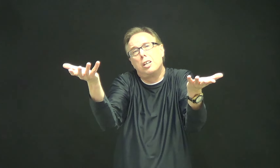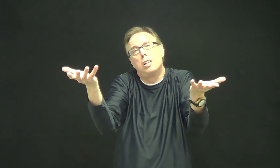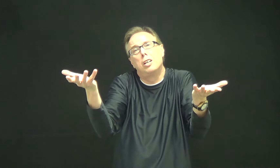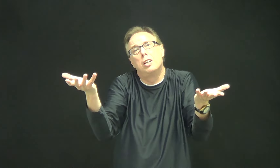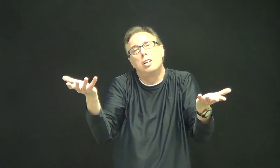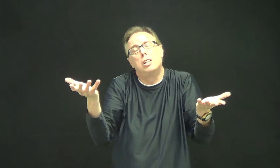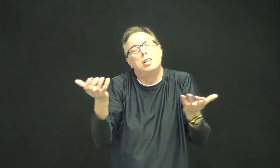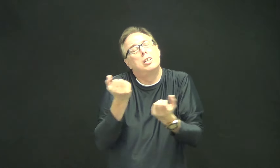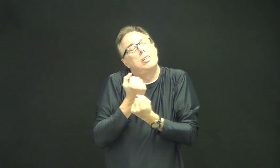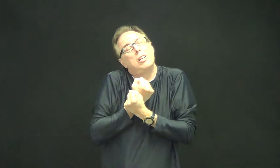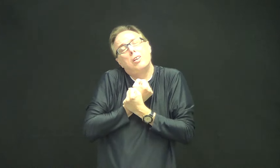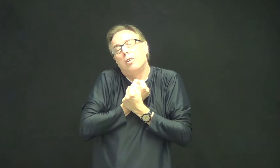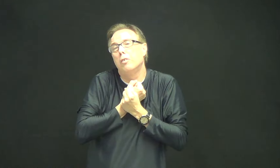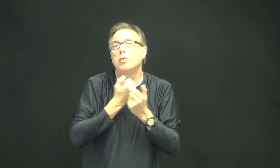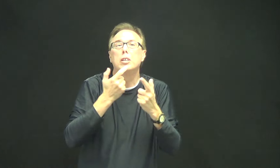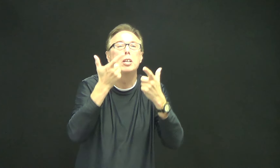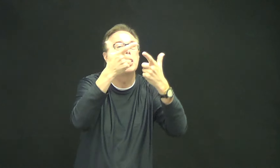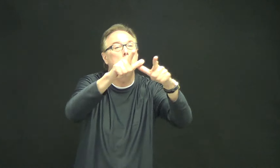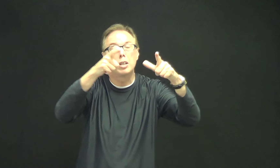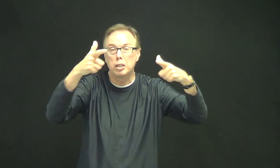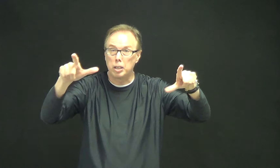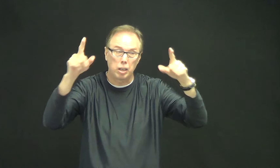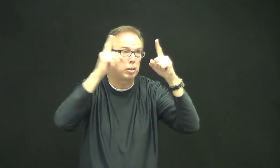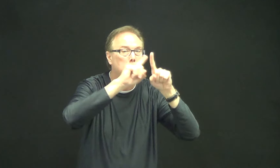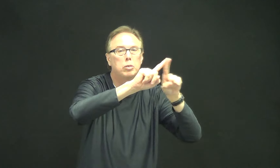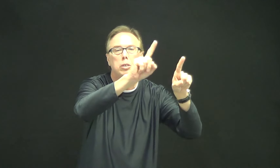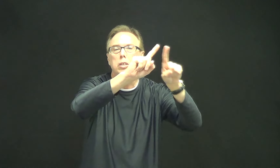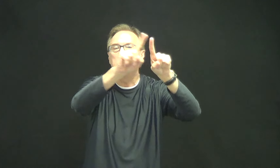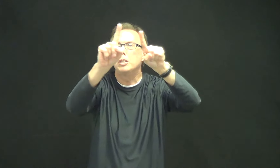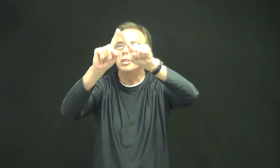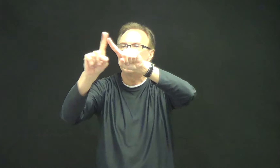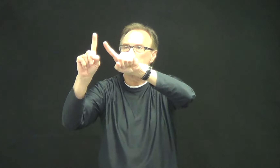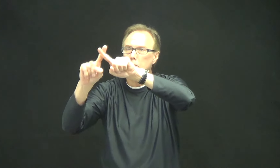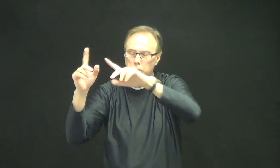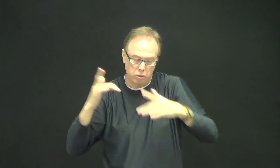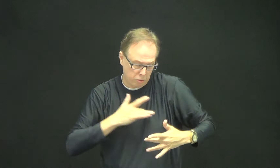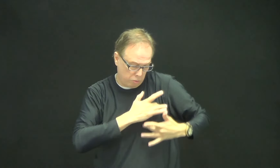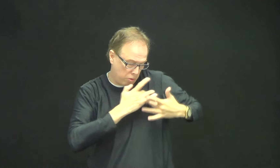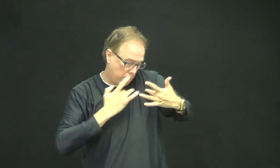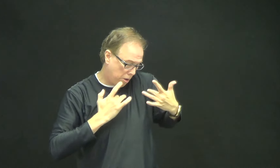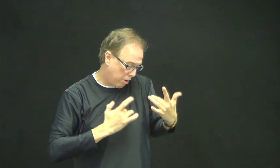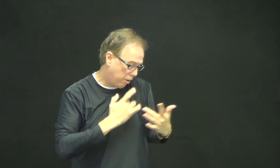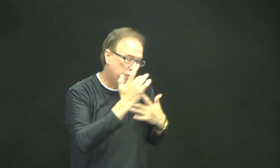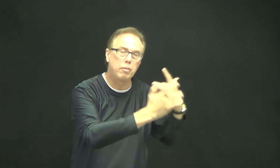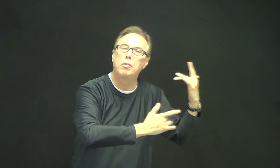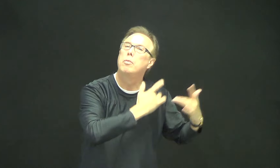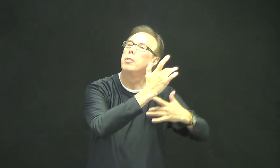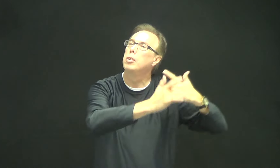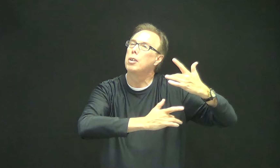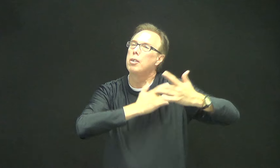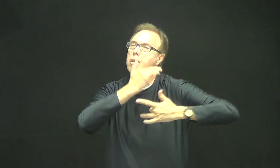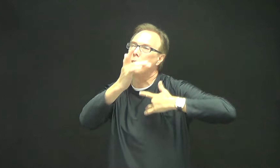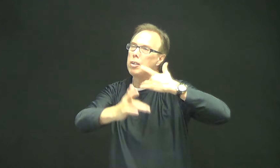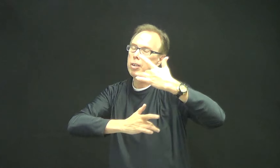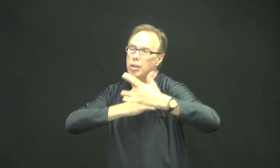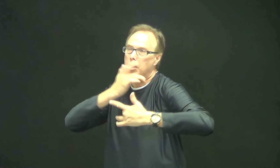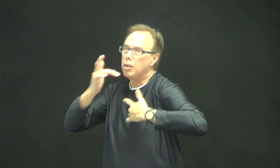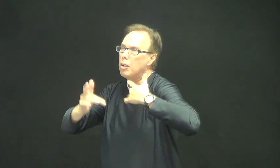Love in any language, straight from the heart,